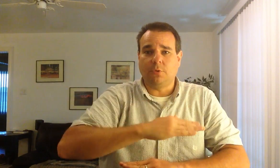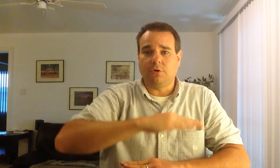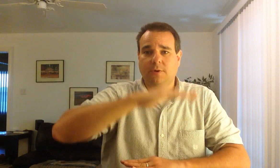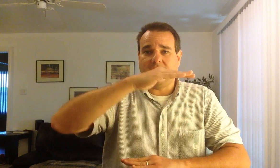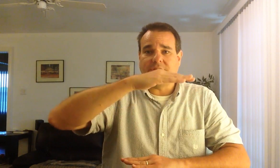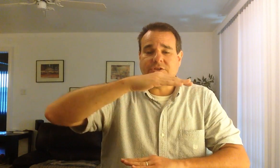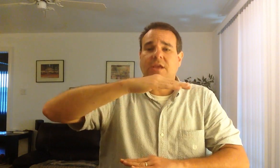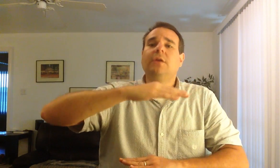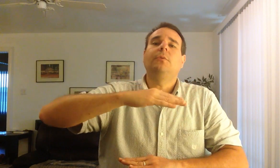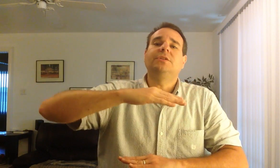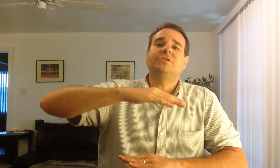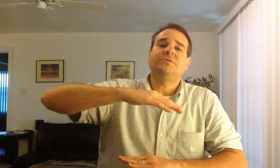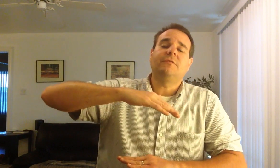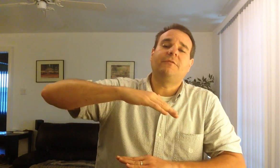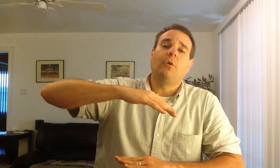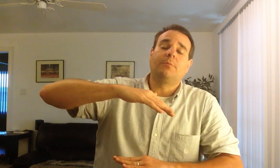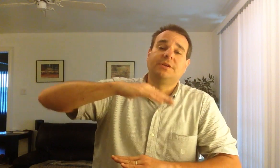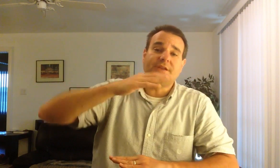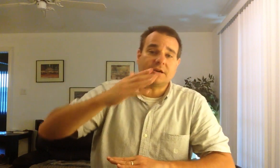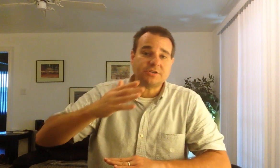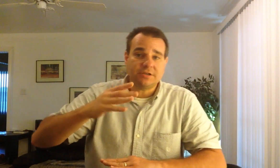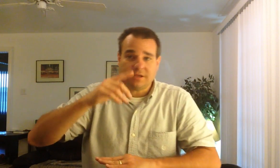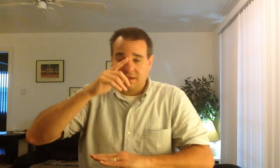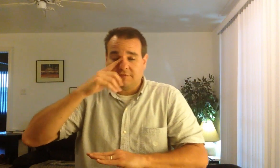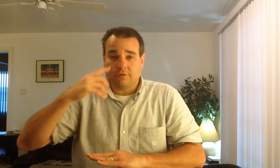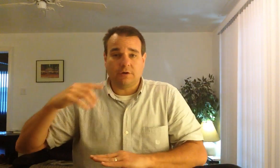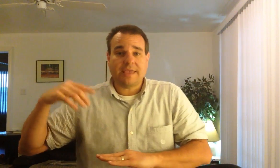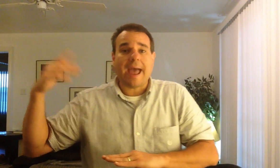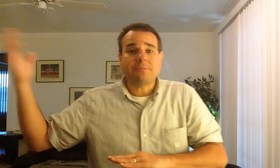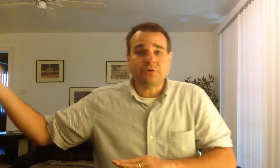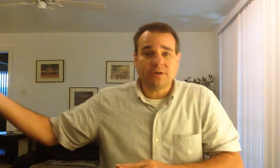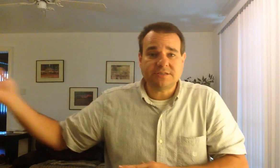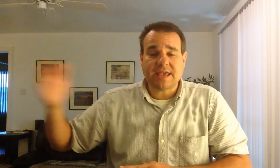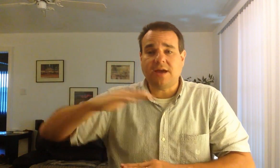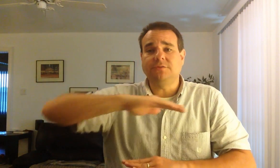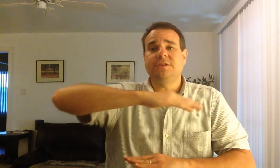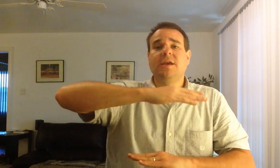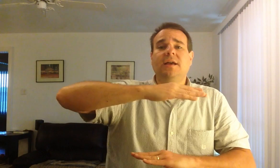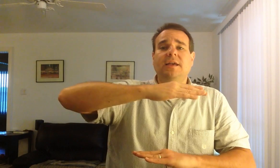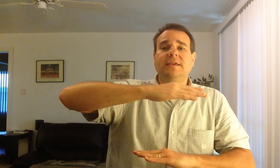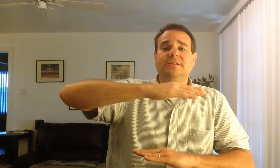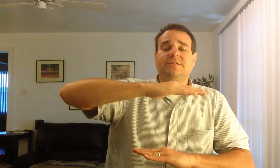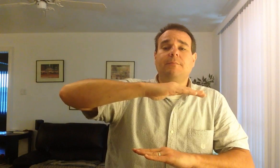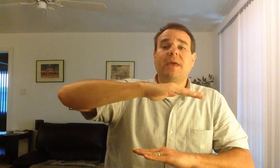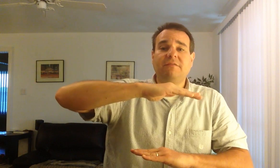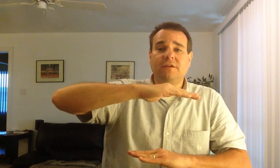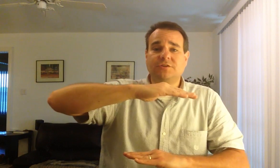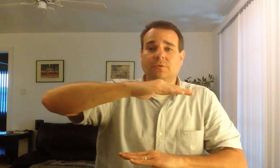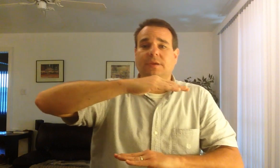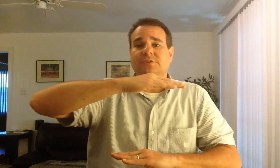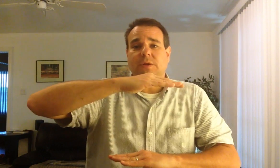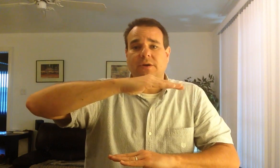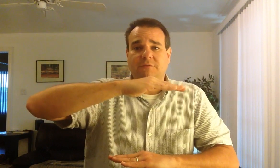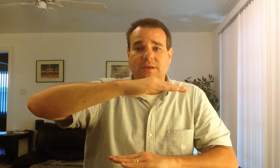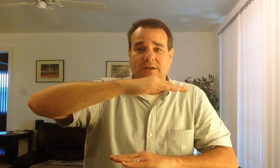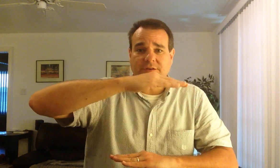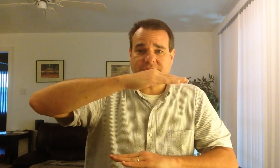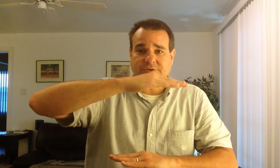more range, which for production, for capturing sound, is beneficial, because we don't have to be nearly as